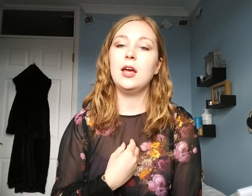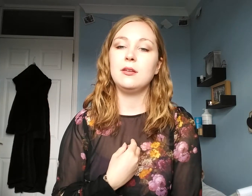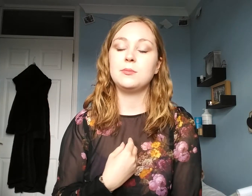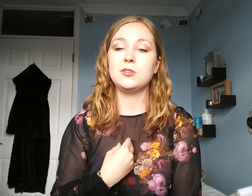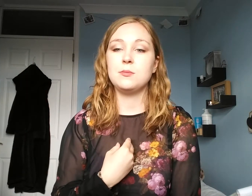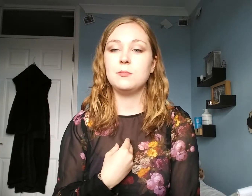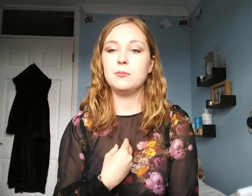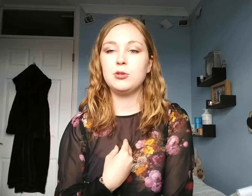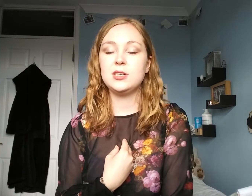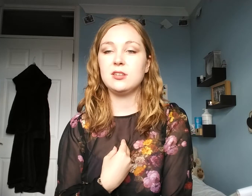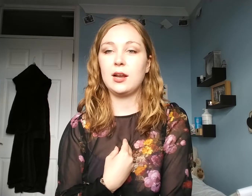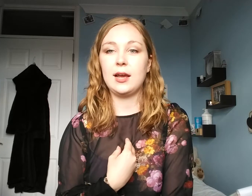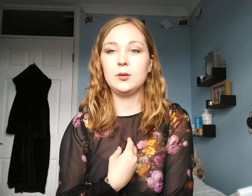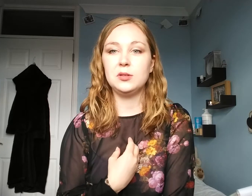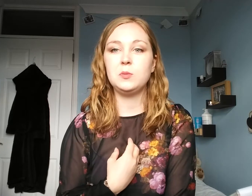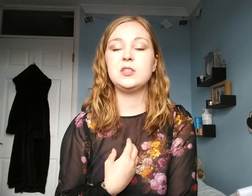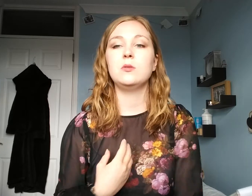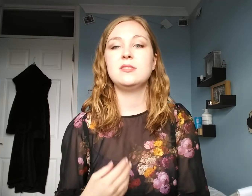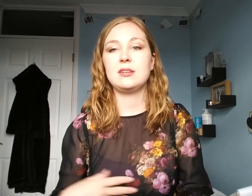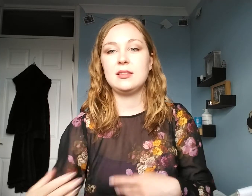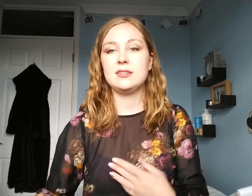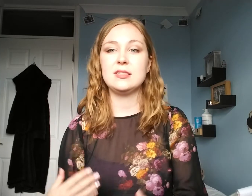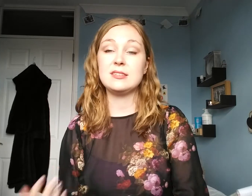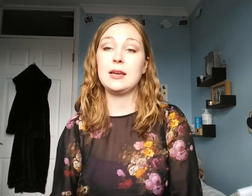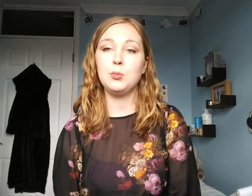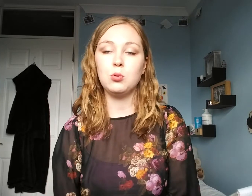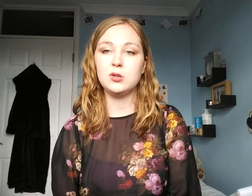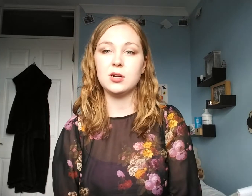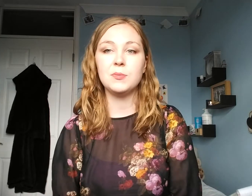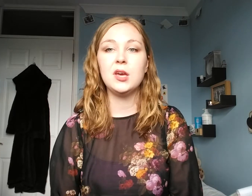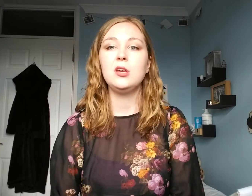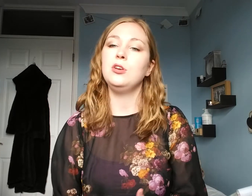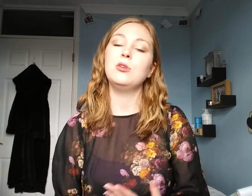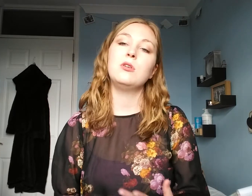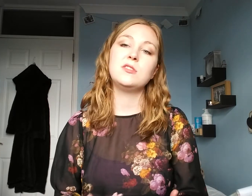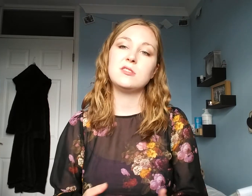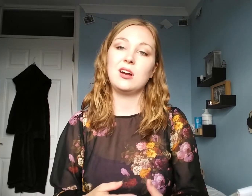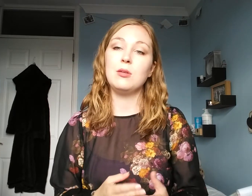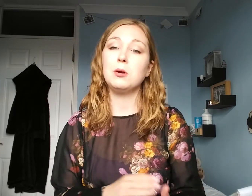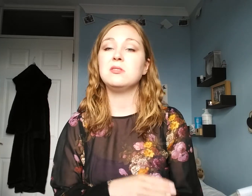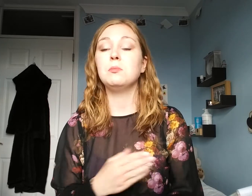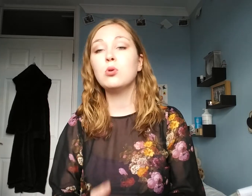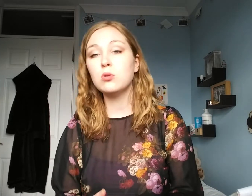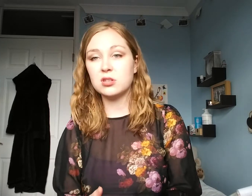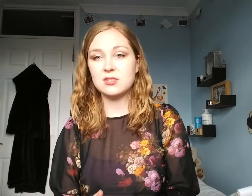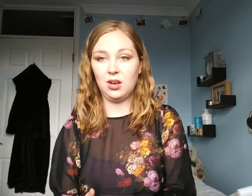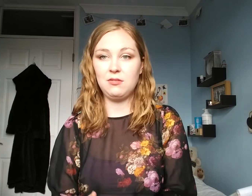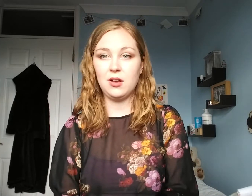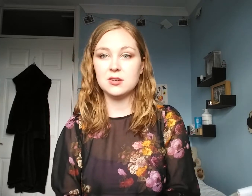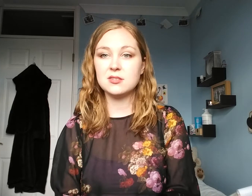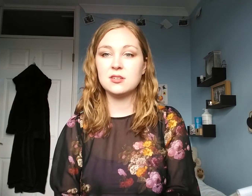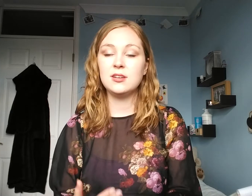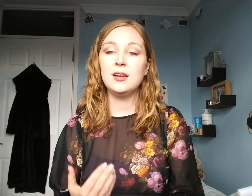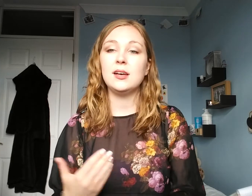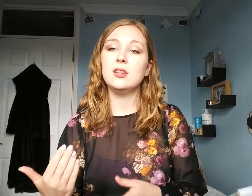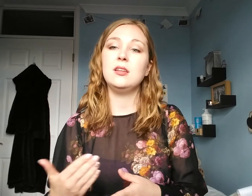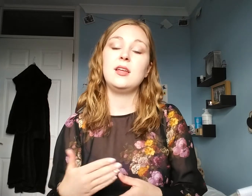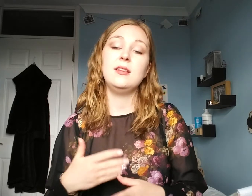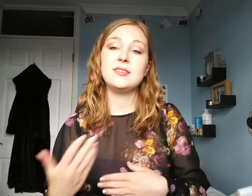Because in British Sign Language, we don't say things in the same order. You'd often sign the most important sign first. And in this